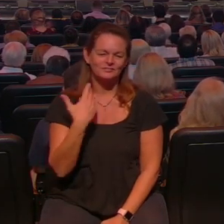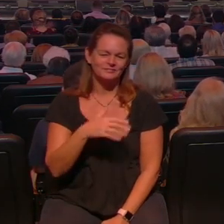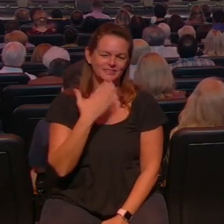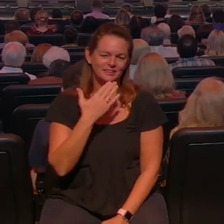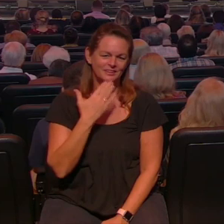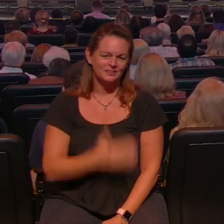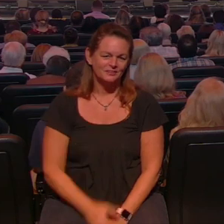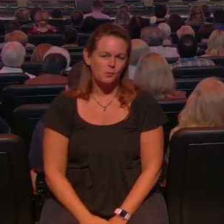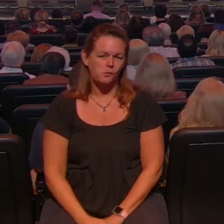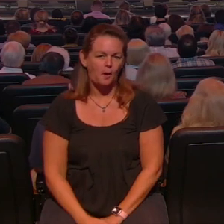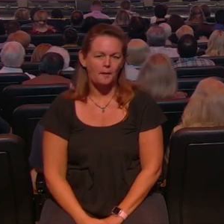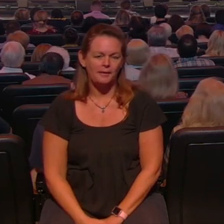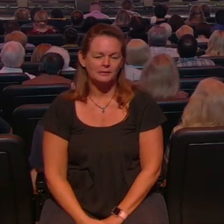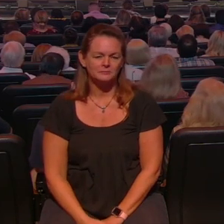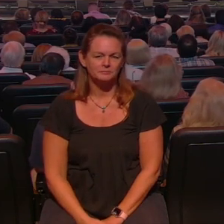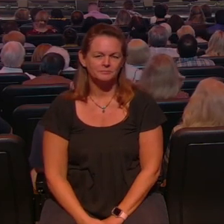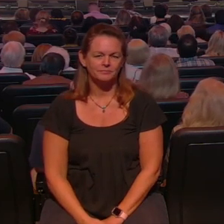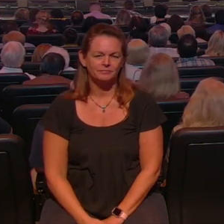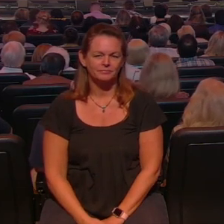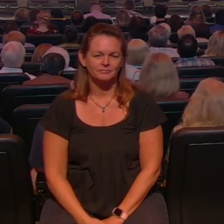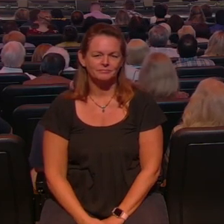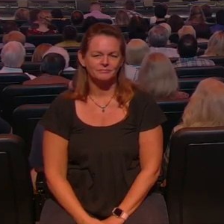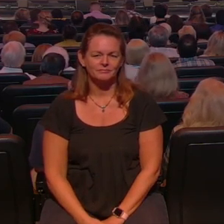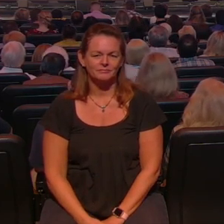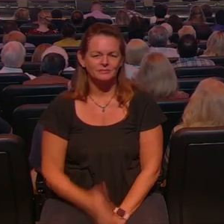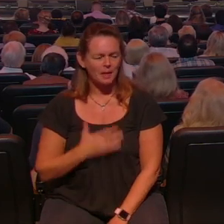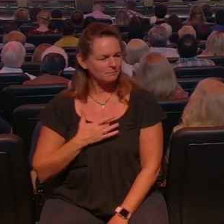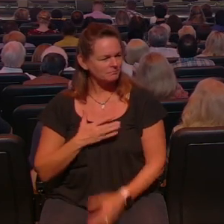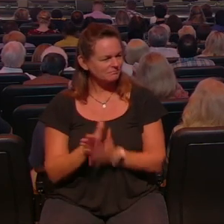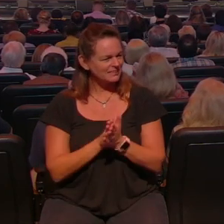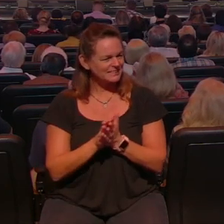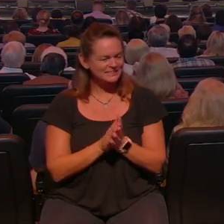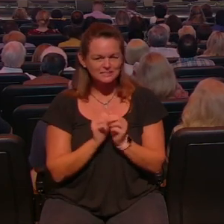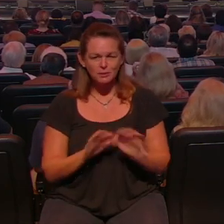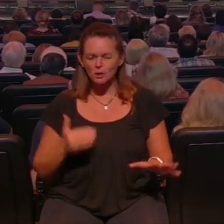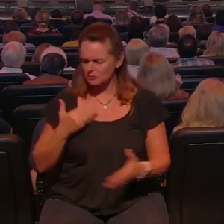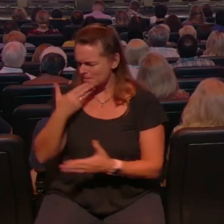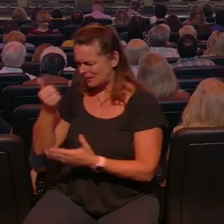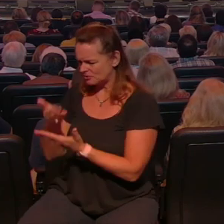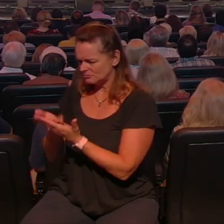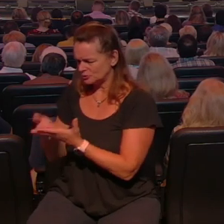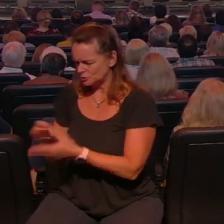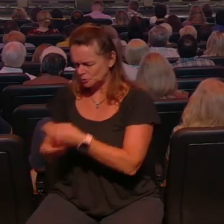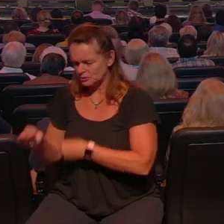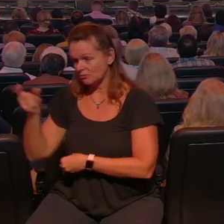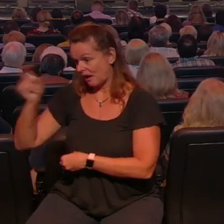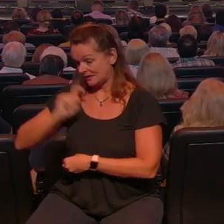I am I'm inspired I want to be a better steward of what God has given me so I can be more generous